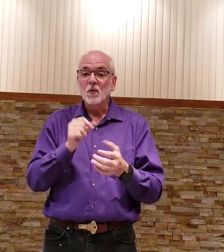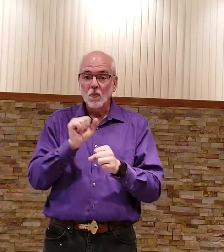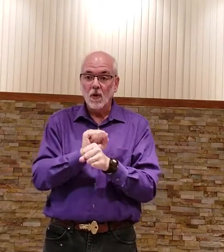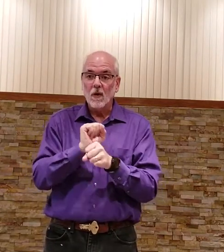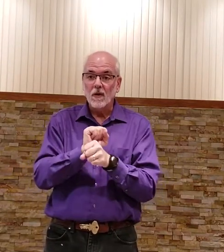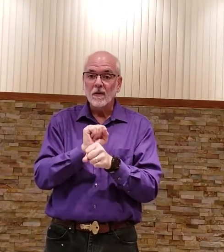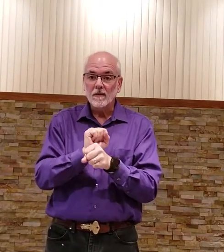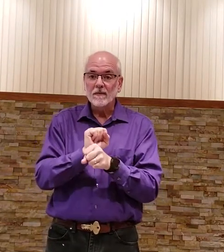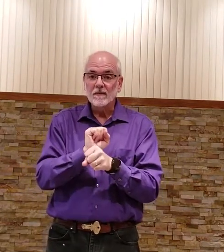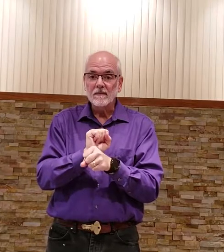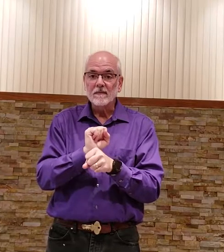work